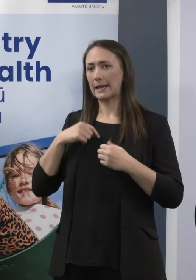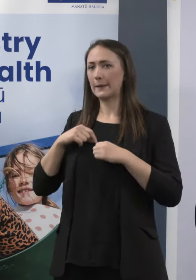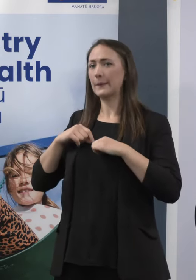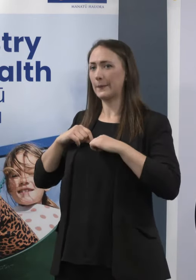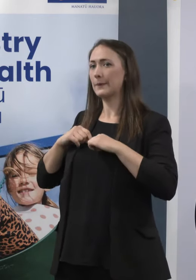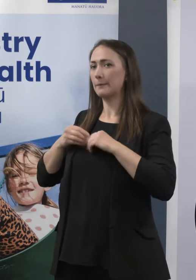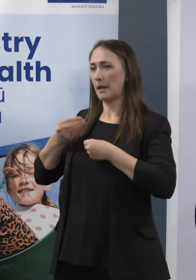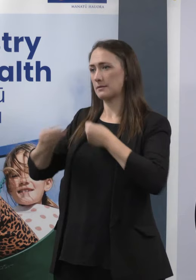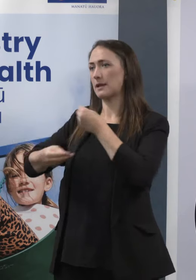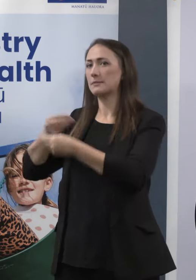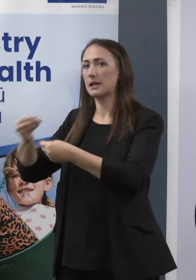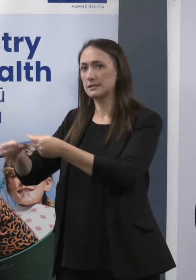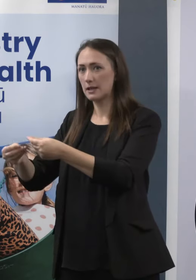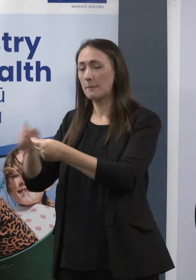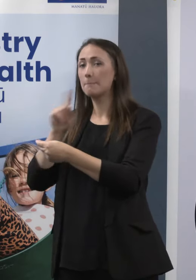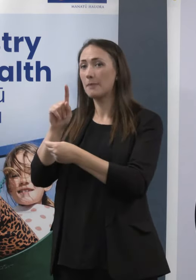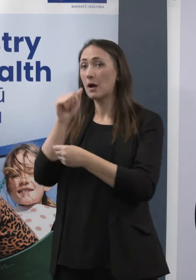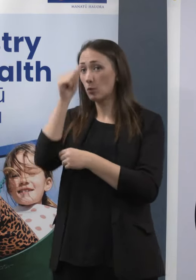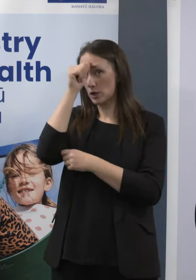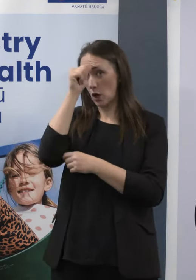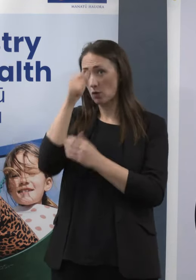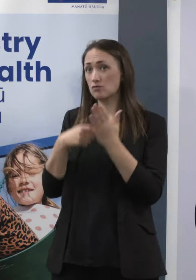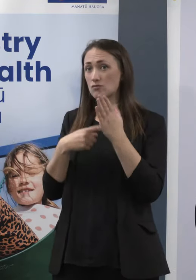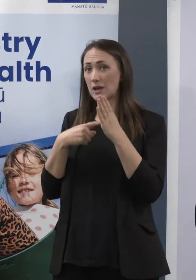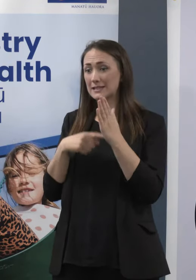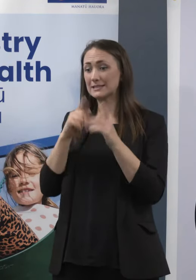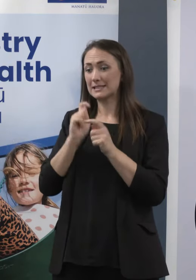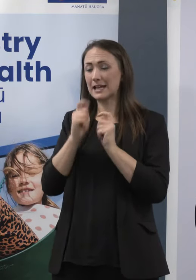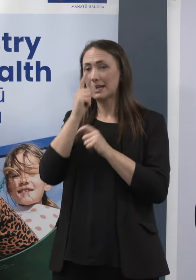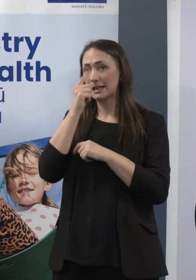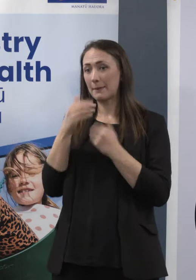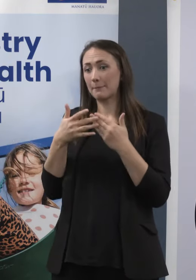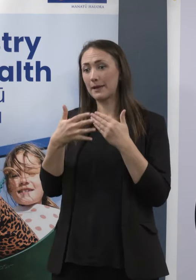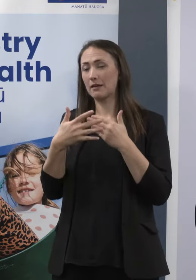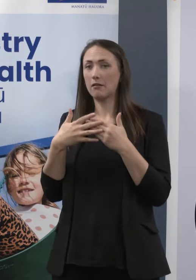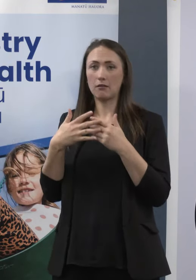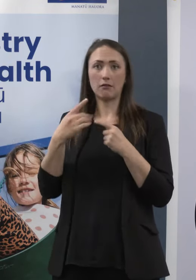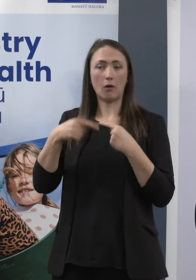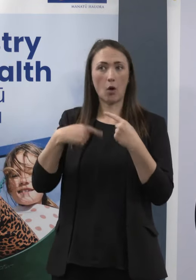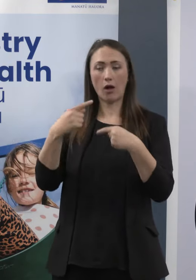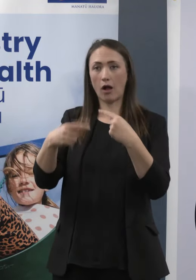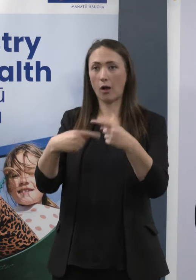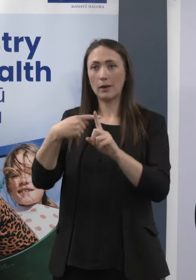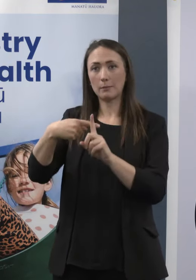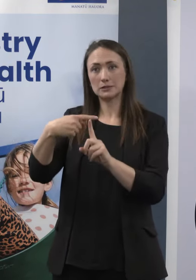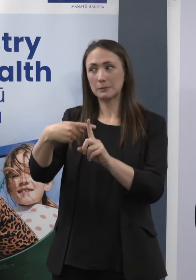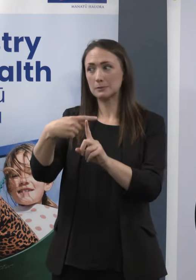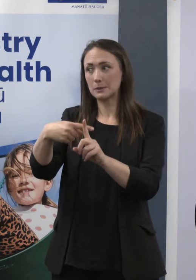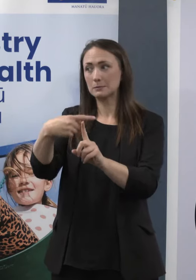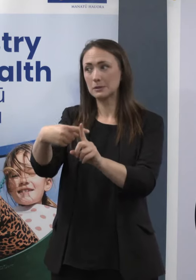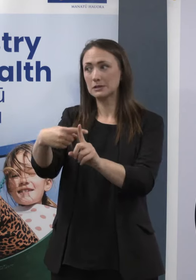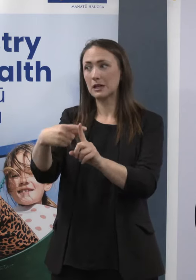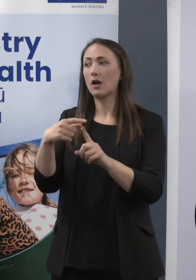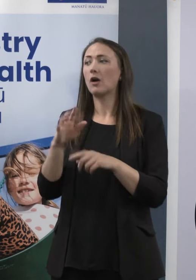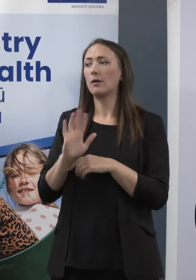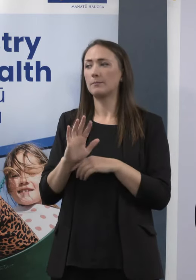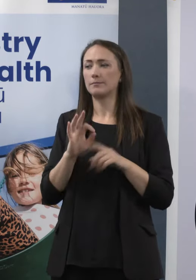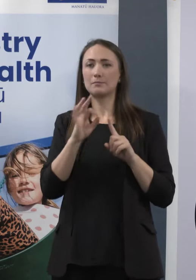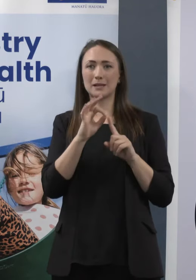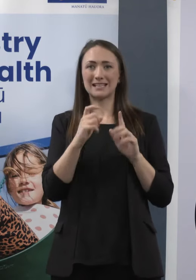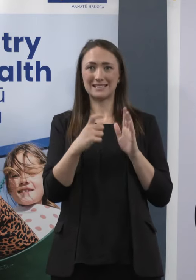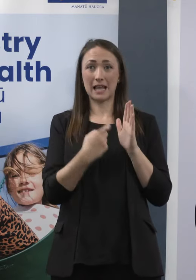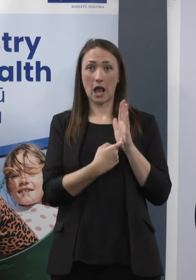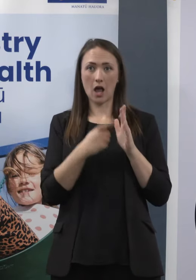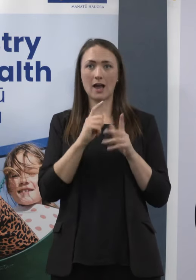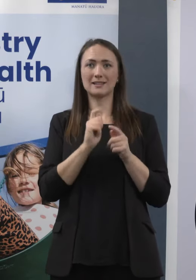positive for weeks or even longer. So we need to line up that advice to make sure that the public health protections that are in place